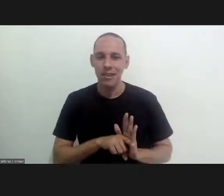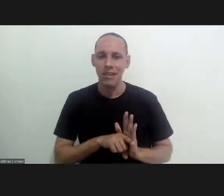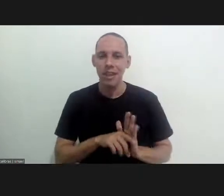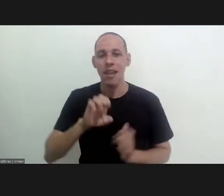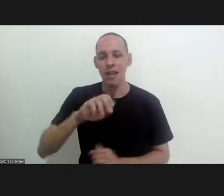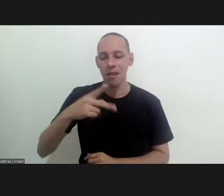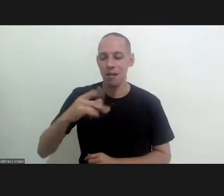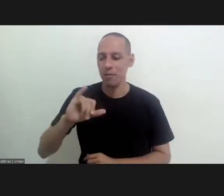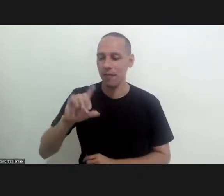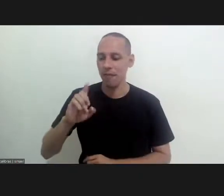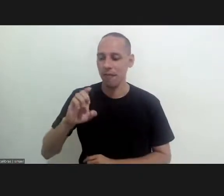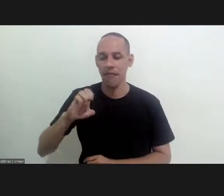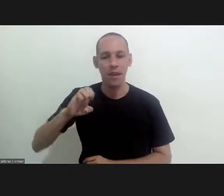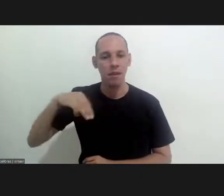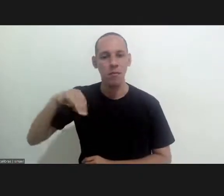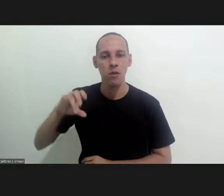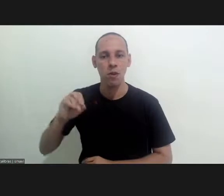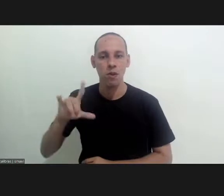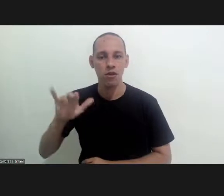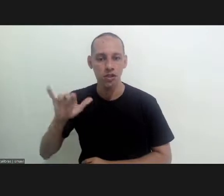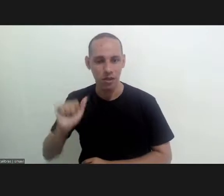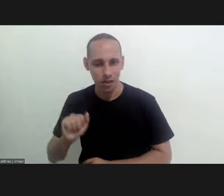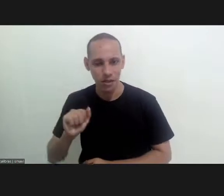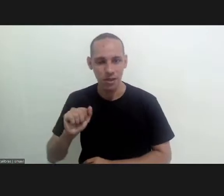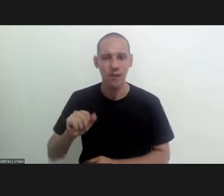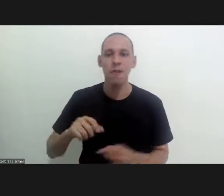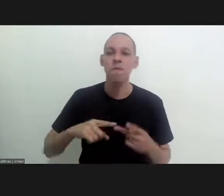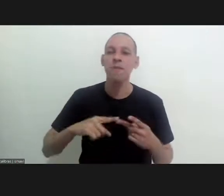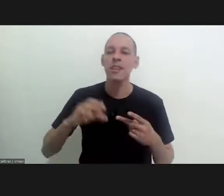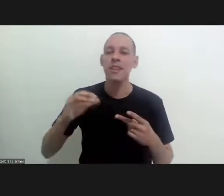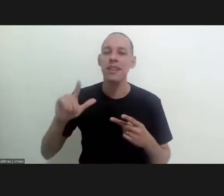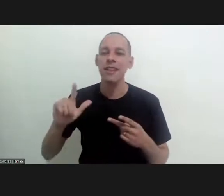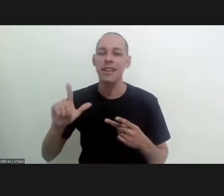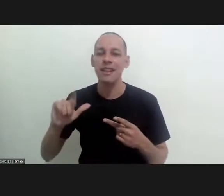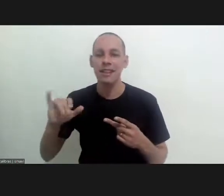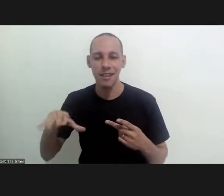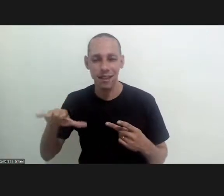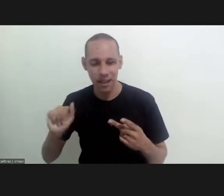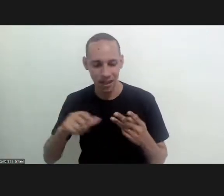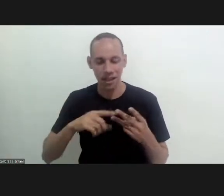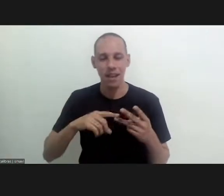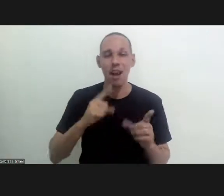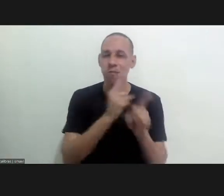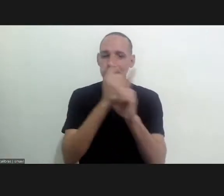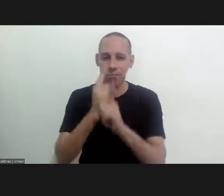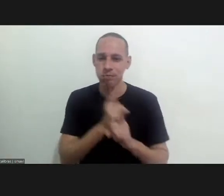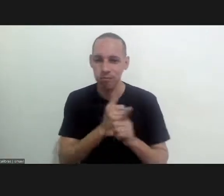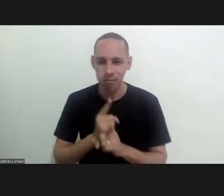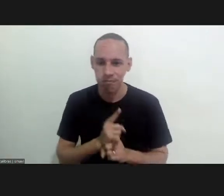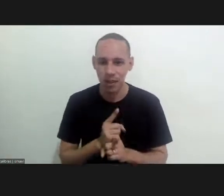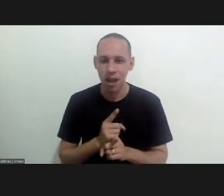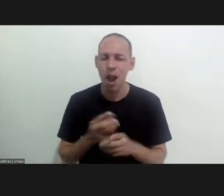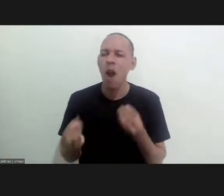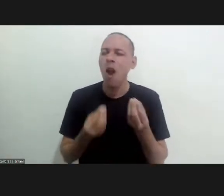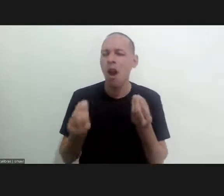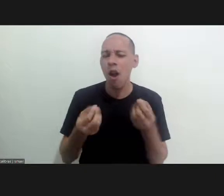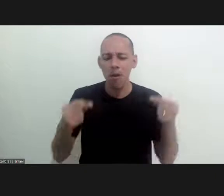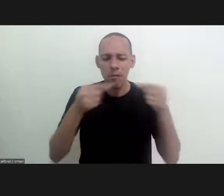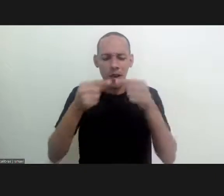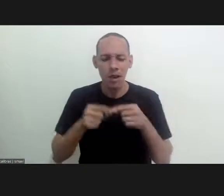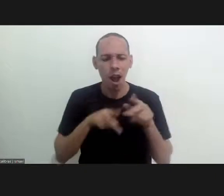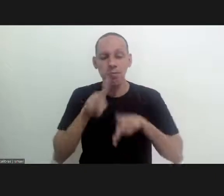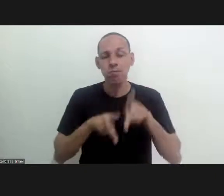on epidemiology clinics, diagnosis and control of the disease, with important research on the populational